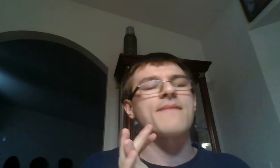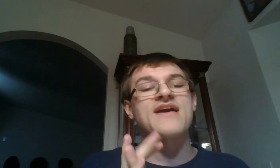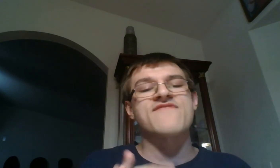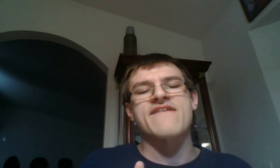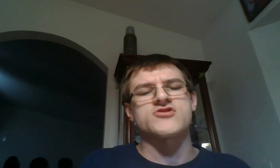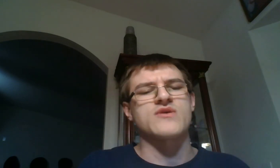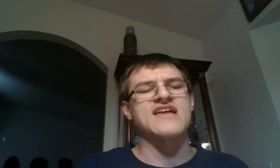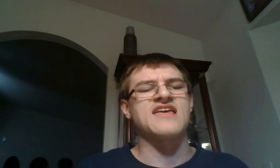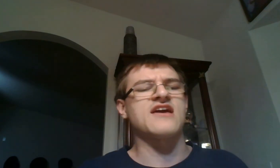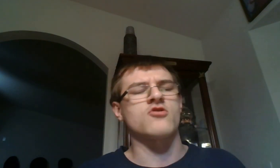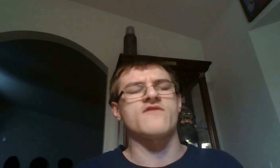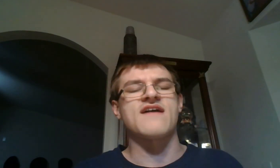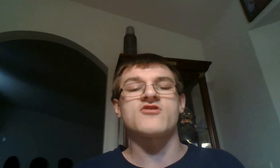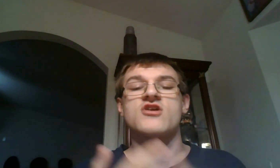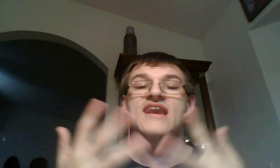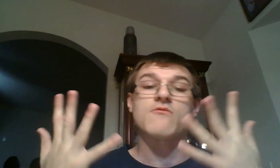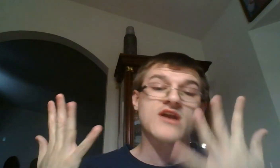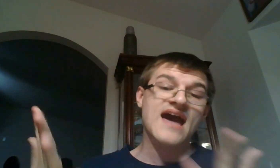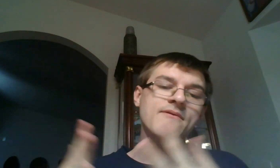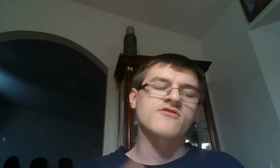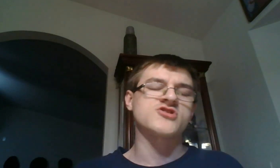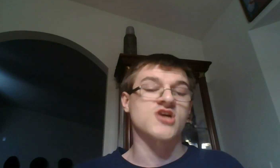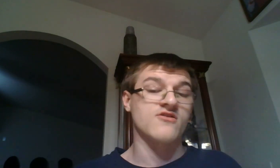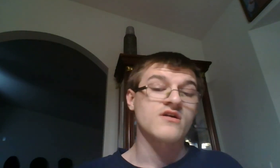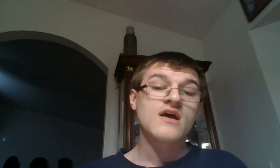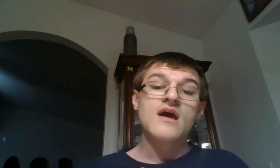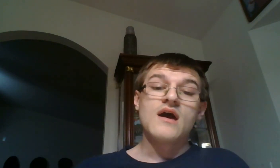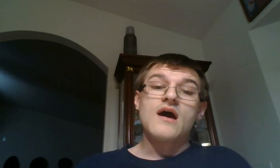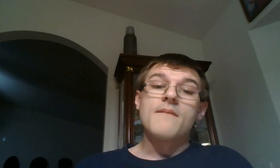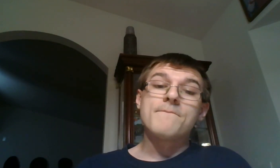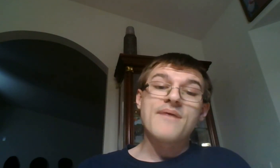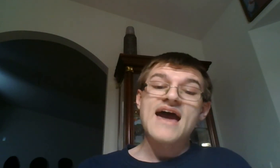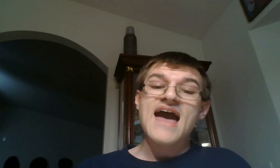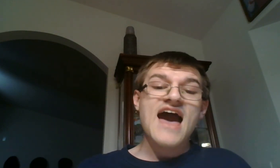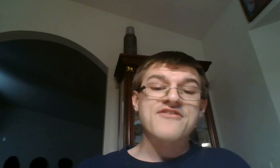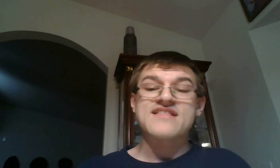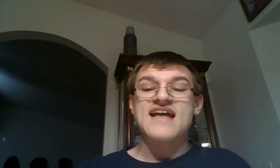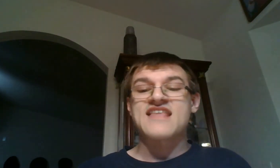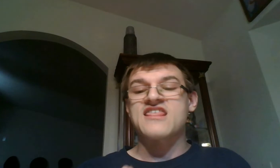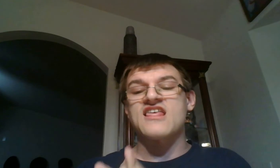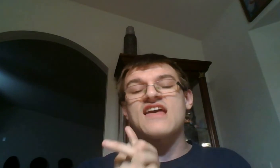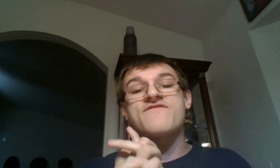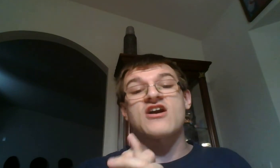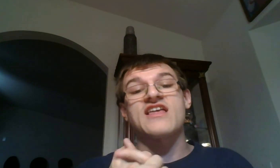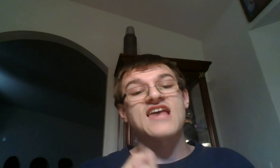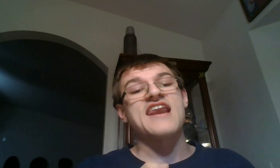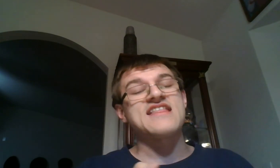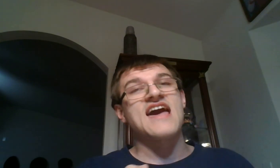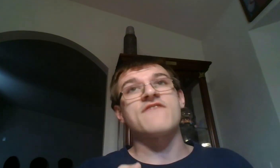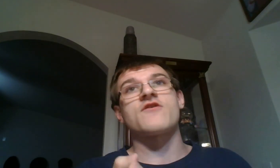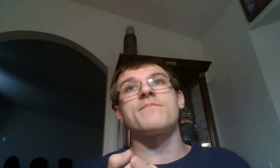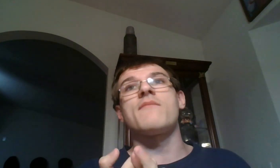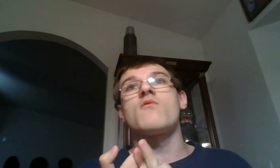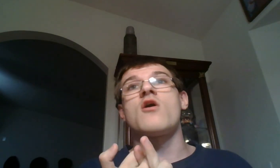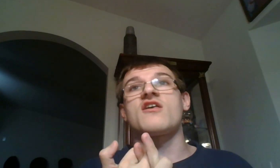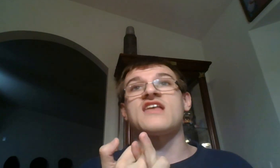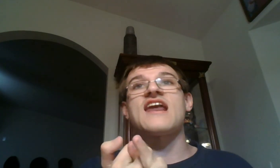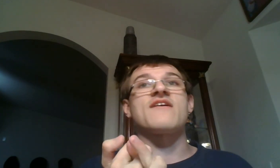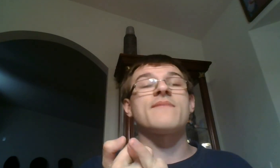beef after 2018 Daytona 500 and they weren't happy with each other. But I think that this is a very exciting day for Bubba Wallace. And I think Bubba